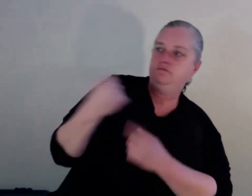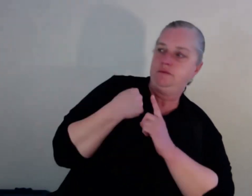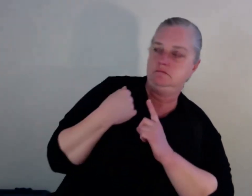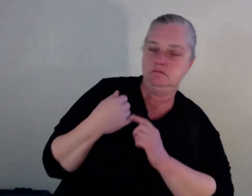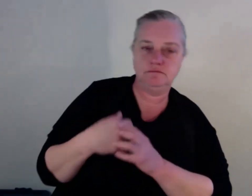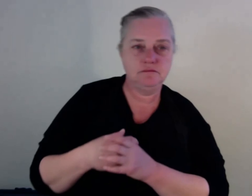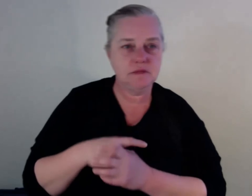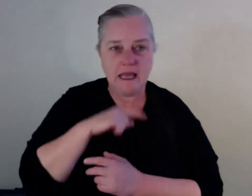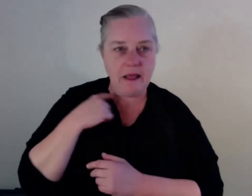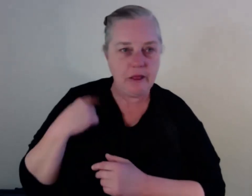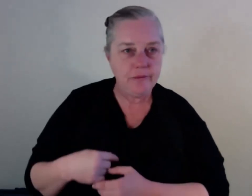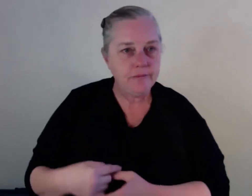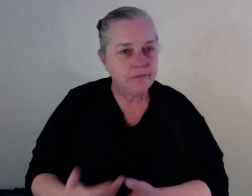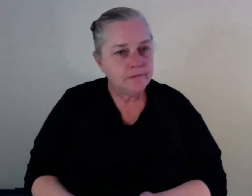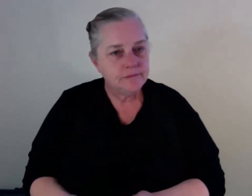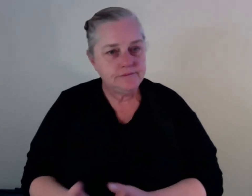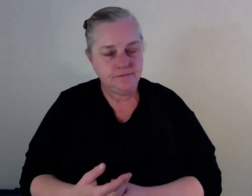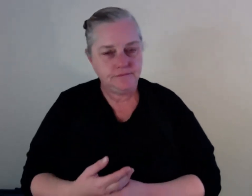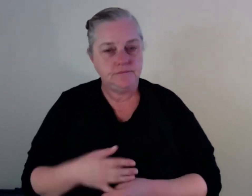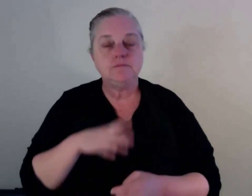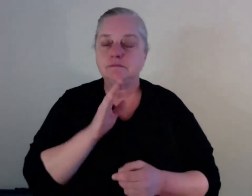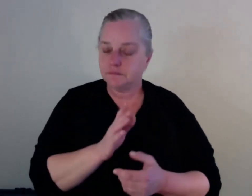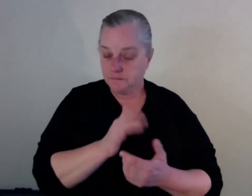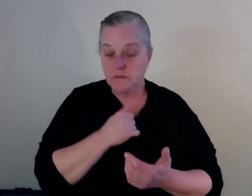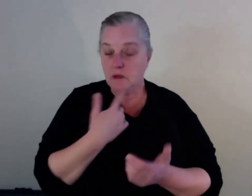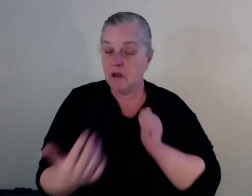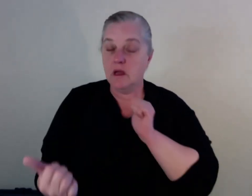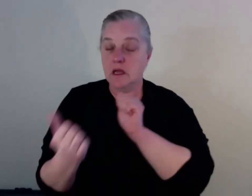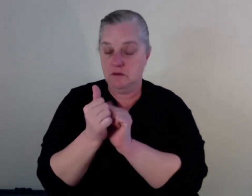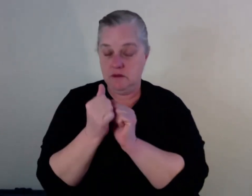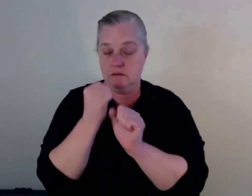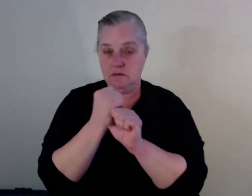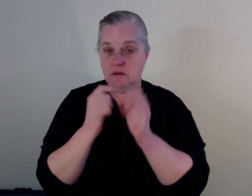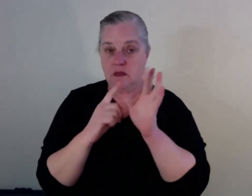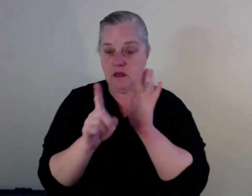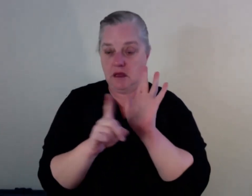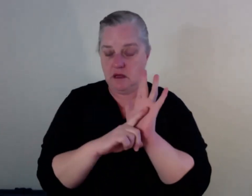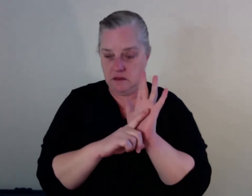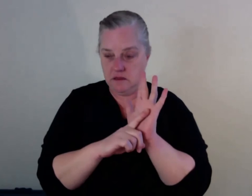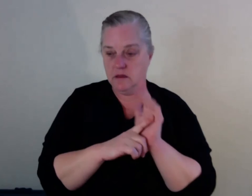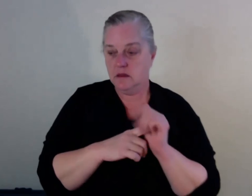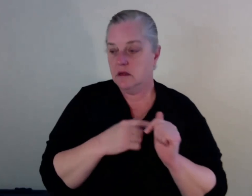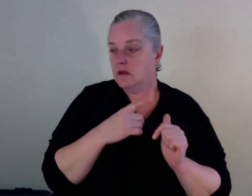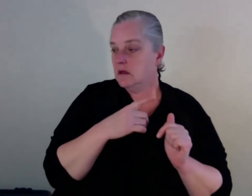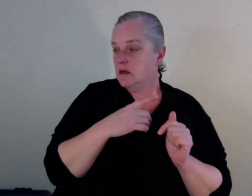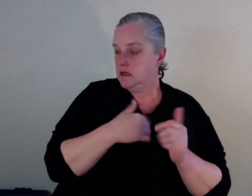agreeing with Gail, what she's saying. They need to get involved. They need to get involved before people get out of jail. And more group